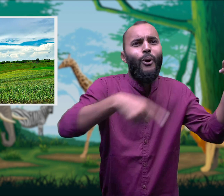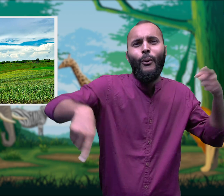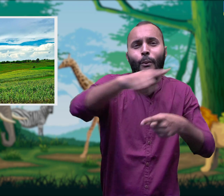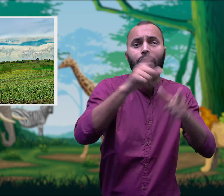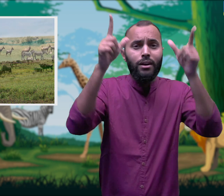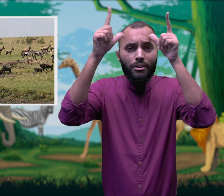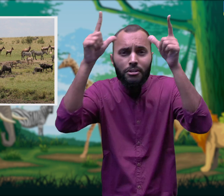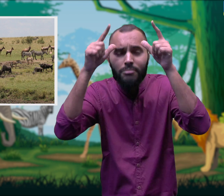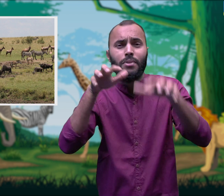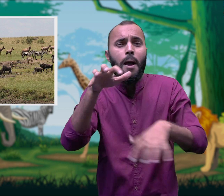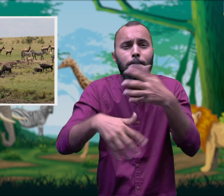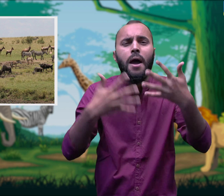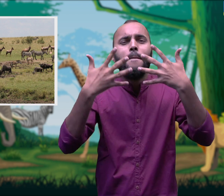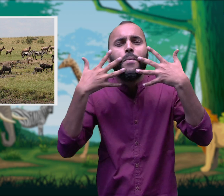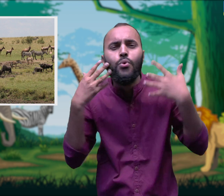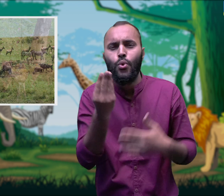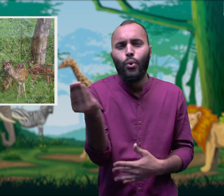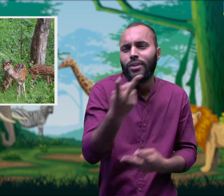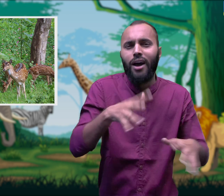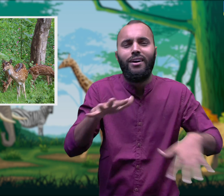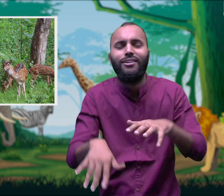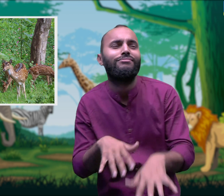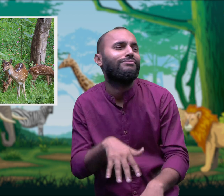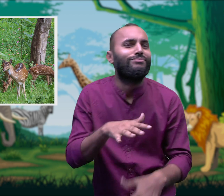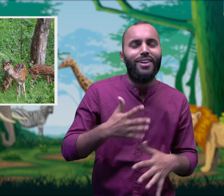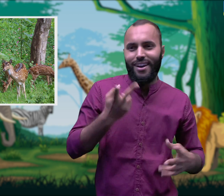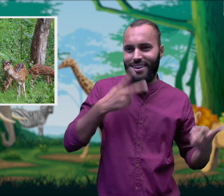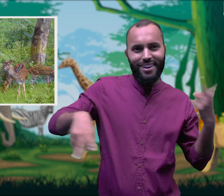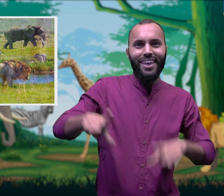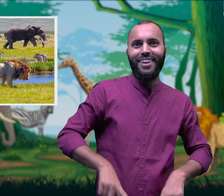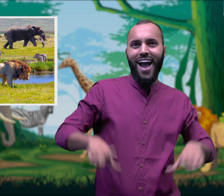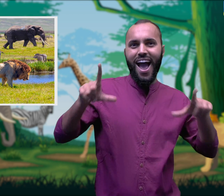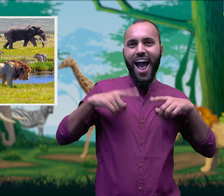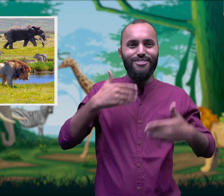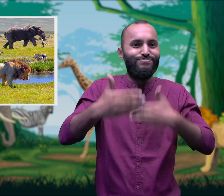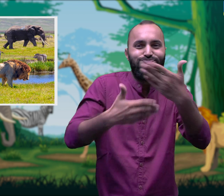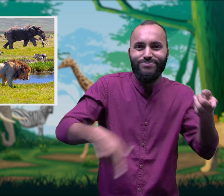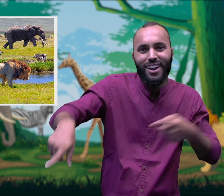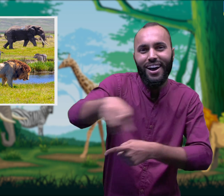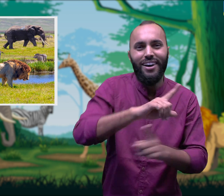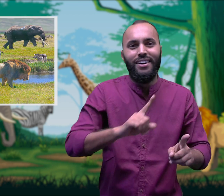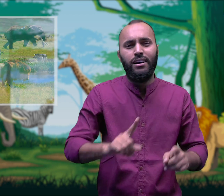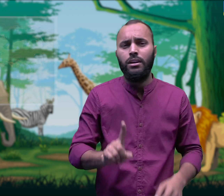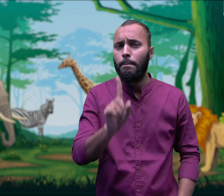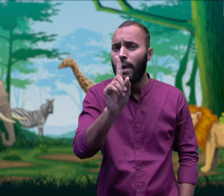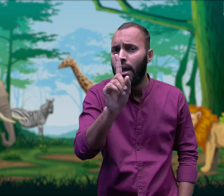Both plants and animals are essential for the well-being and survival of mankind.